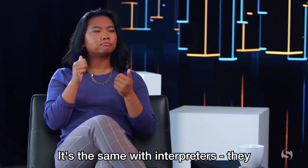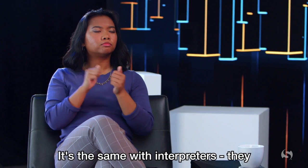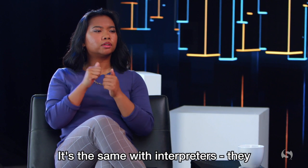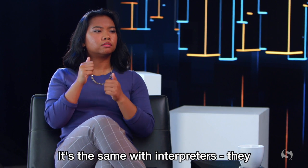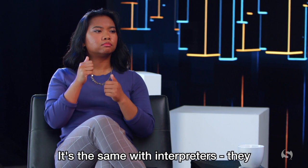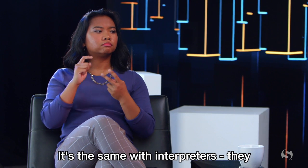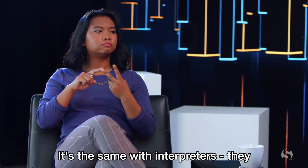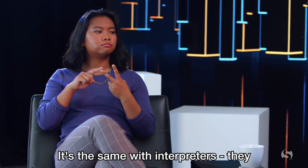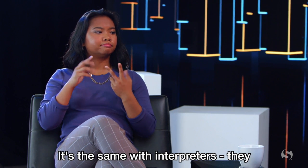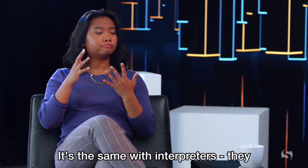It's the same with interpreters.